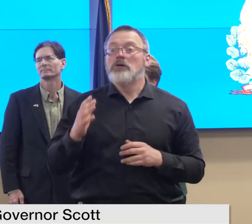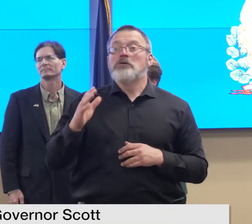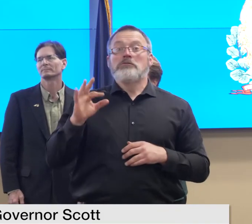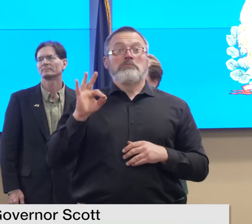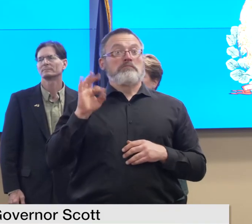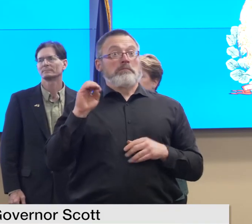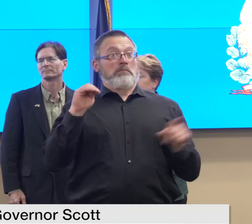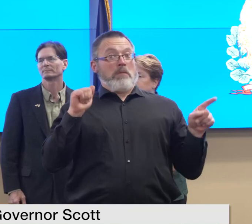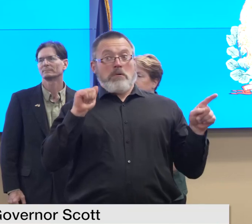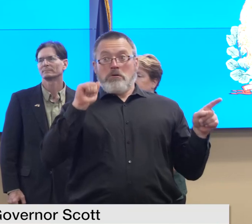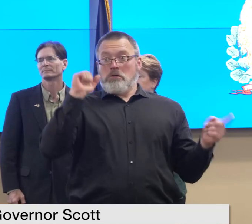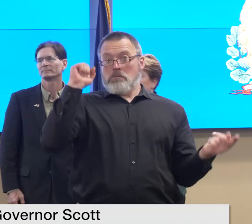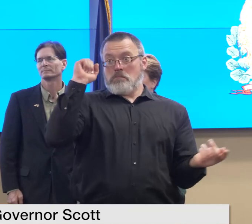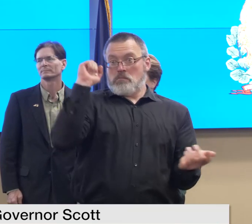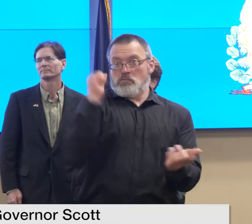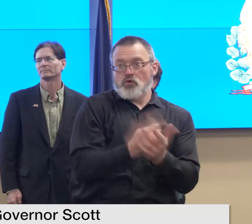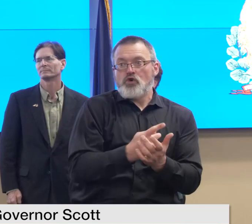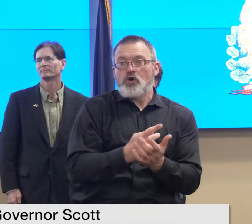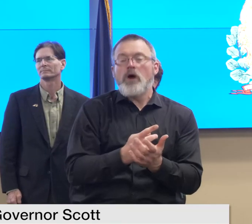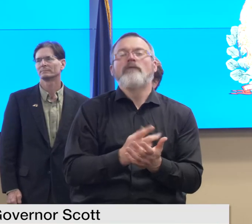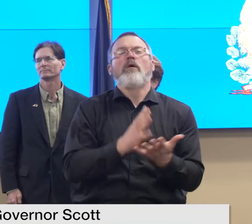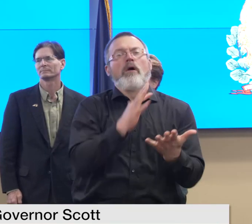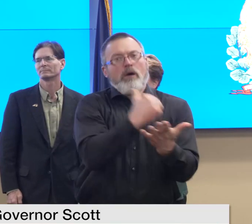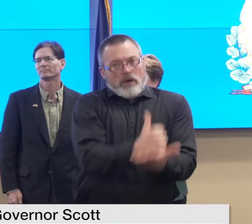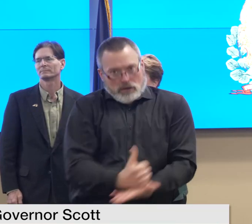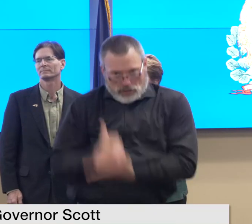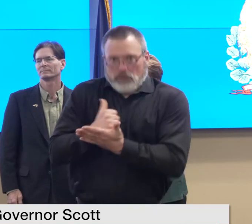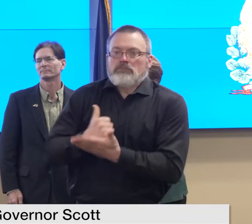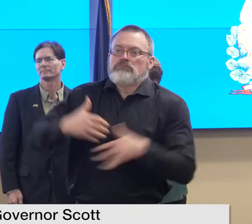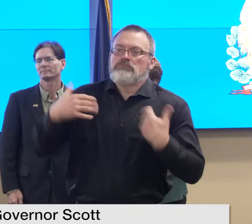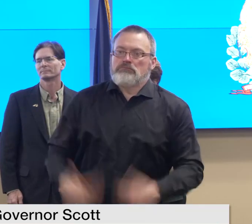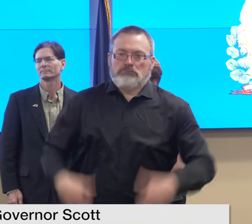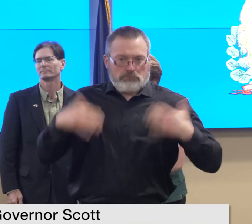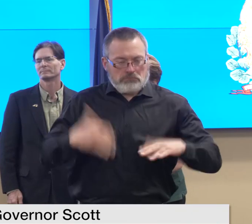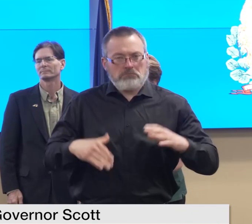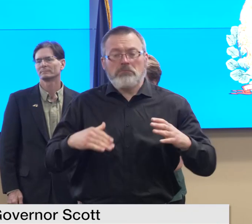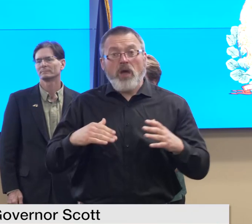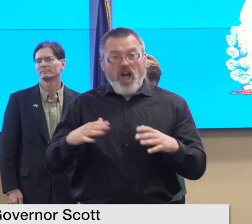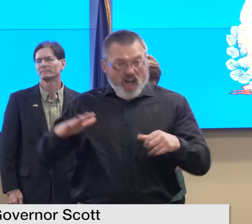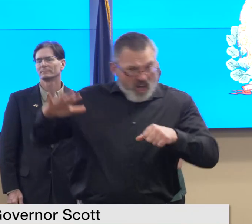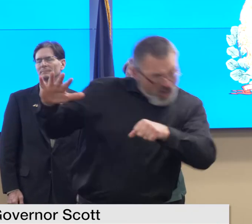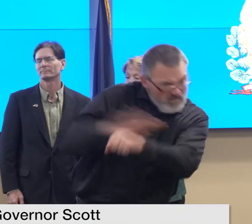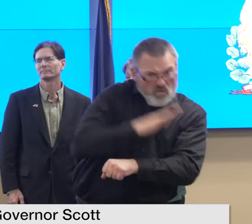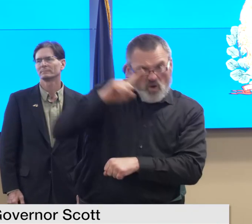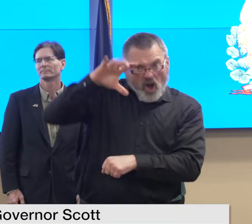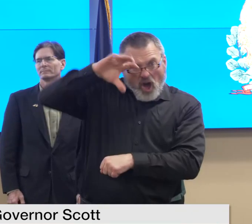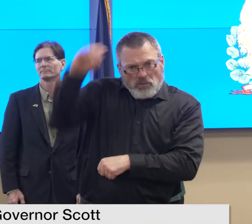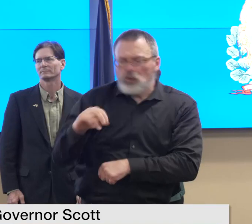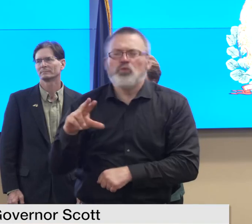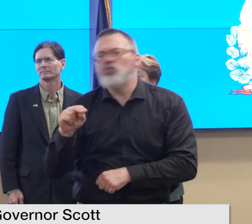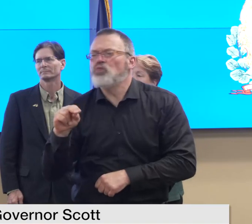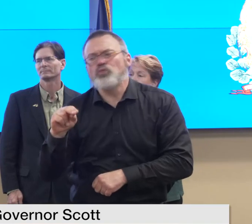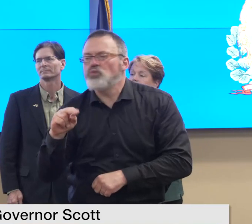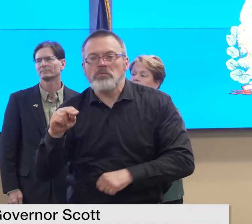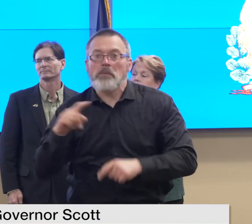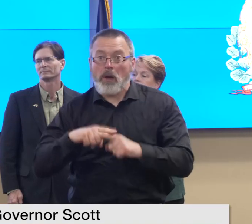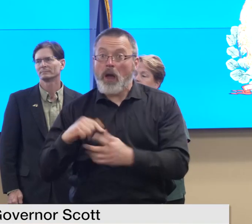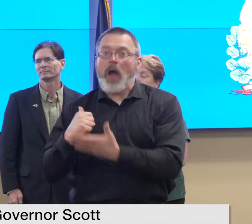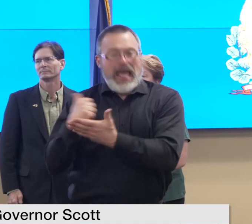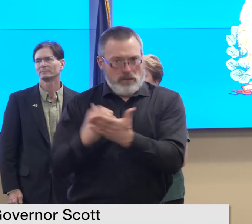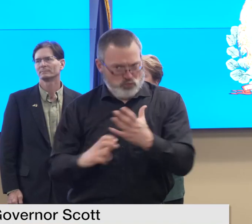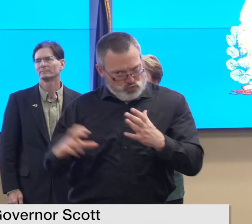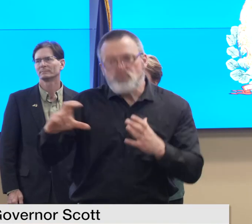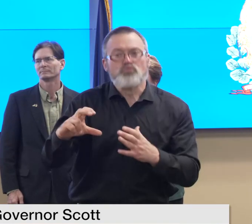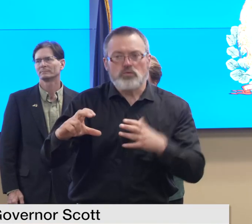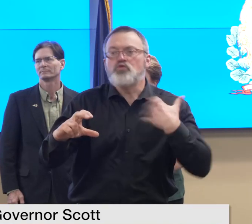significantly but we know that won't be enough in some cases regardless of the federal decision